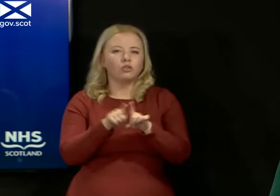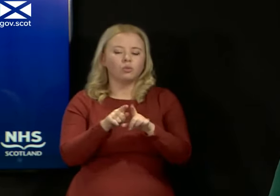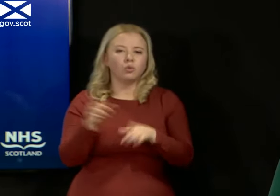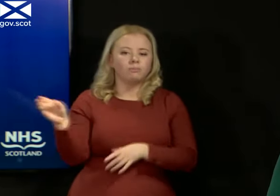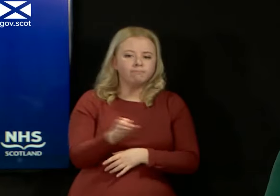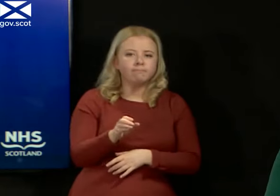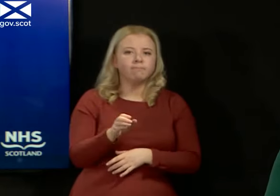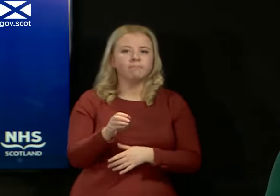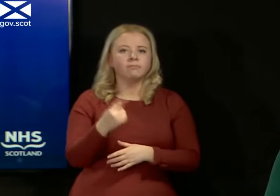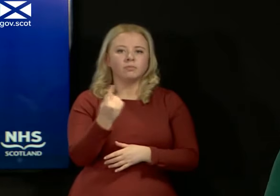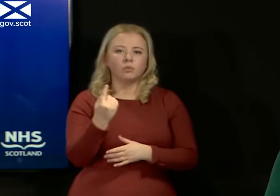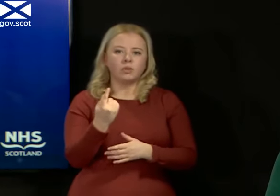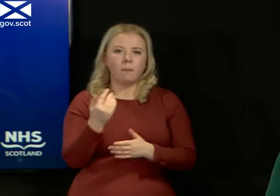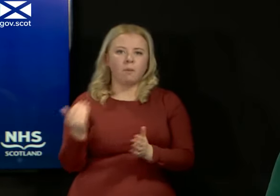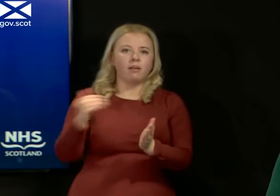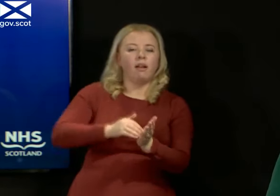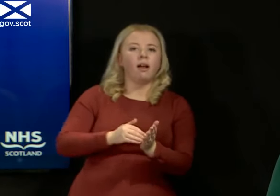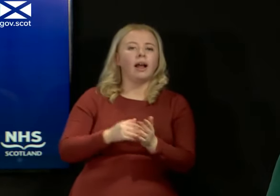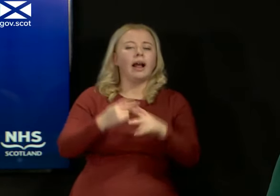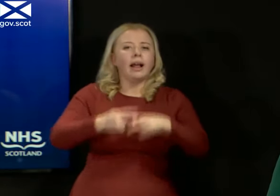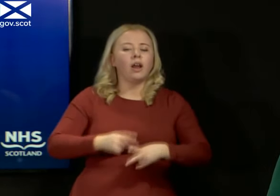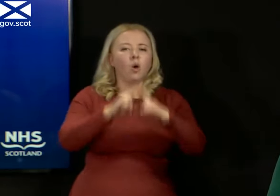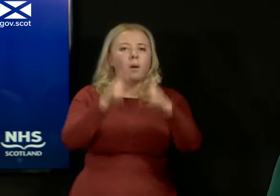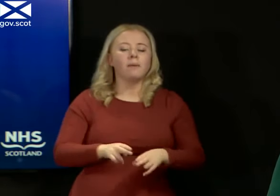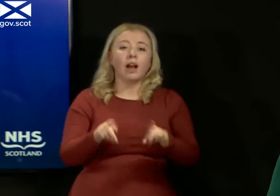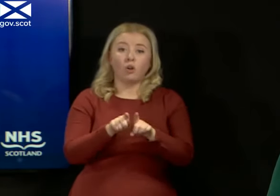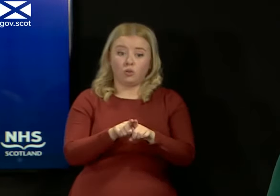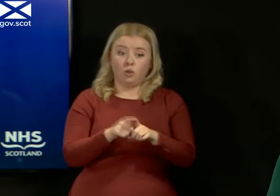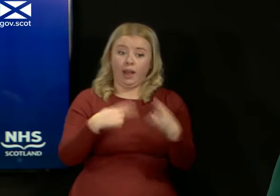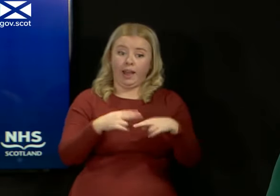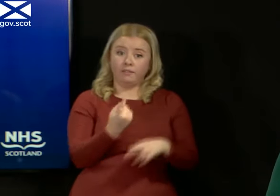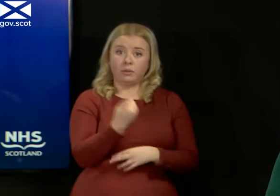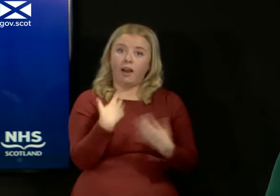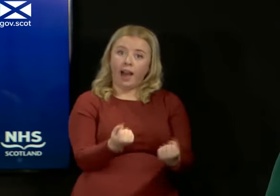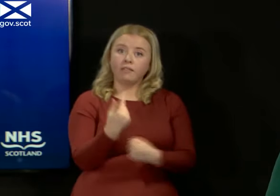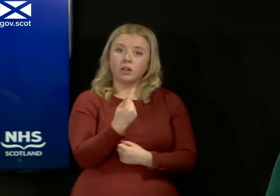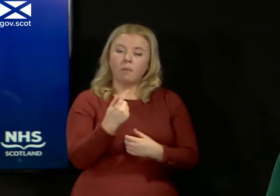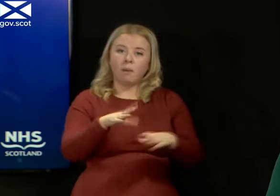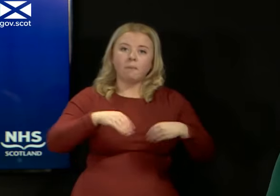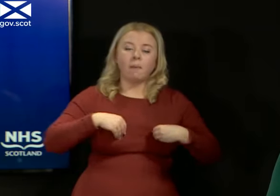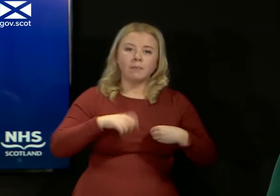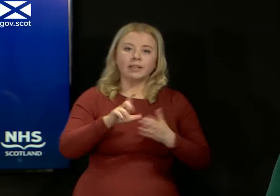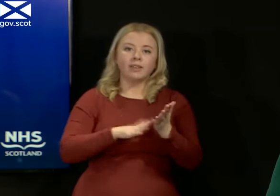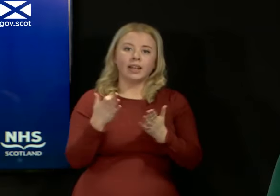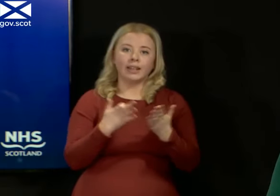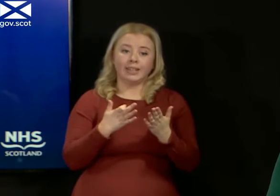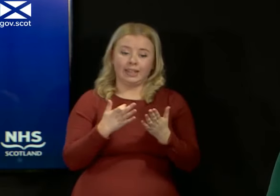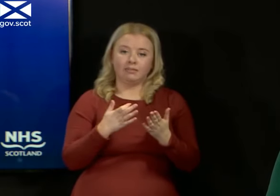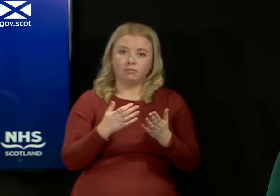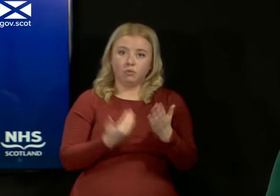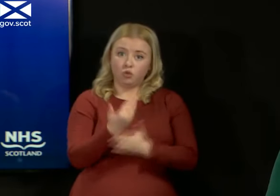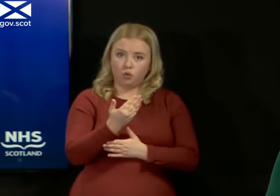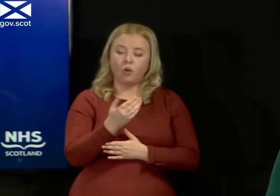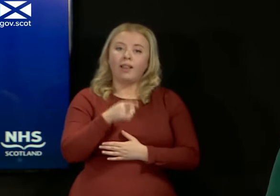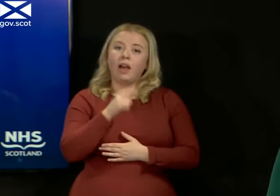homes and for those homes with an active COVID-19 case, that that updated guidance will be published